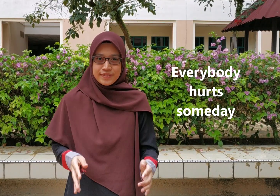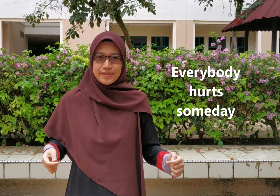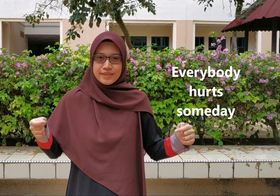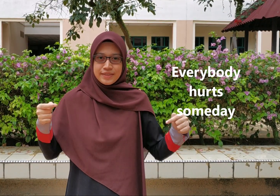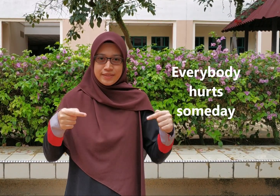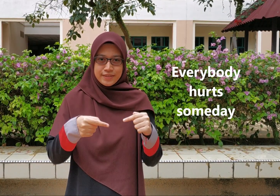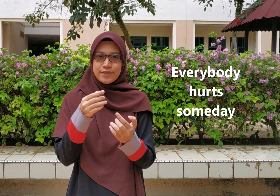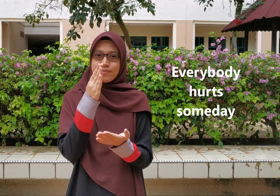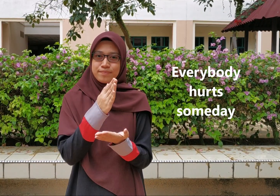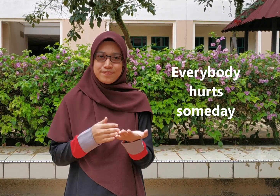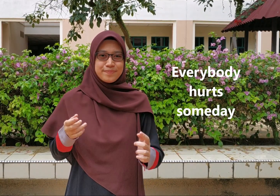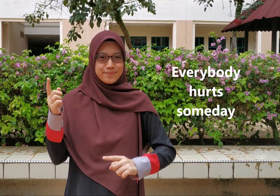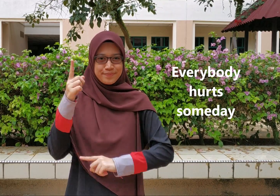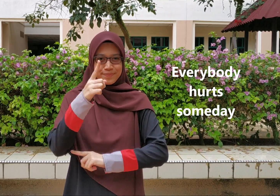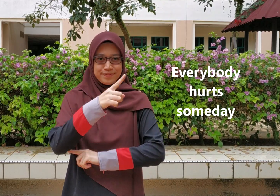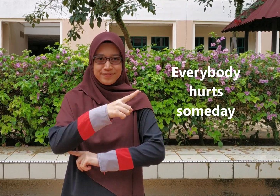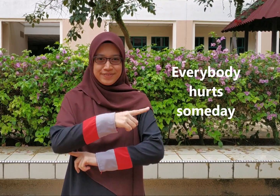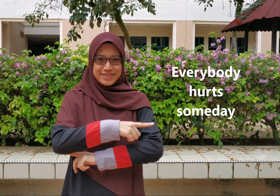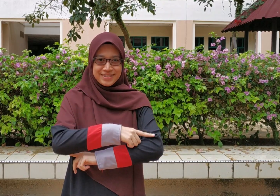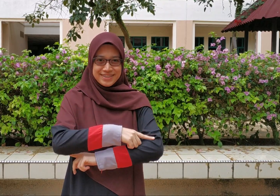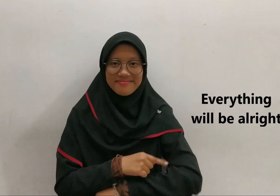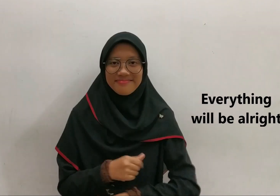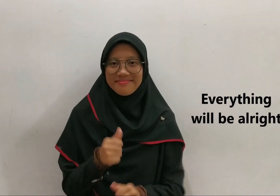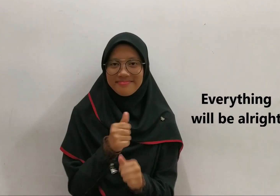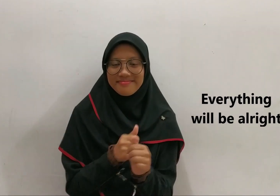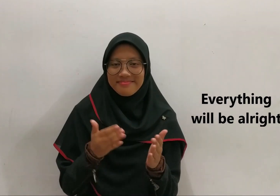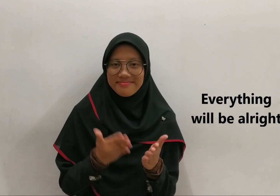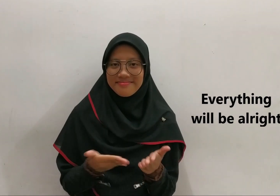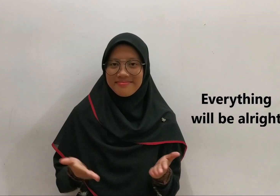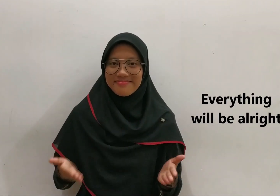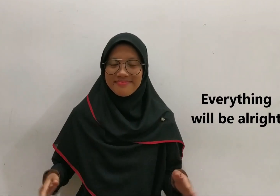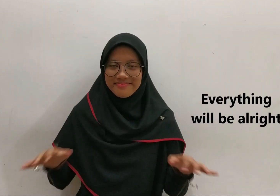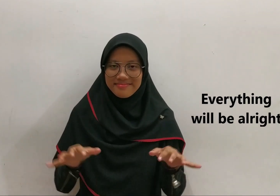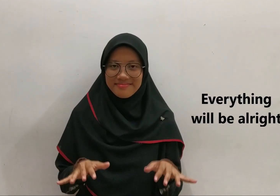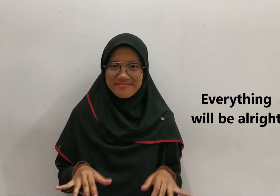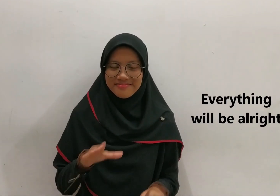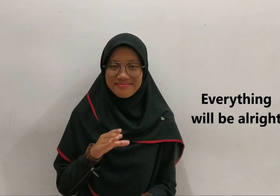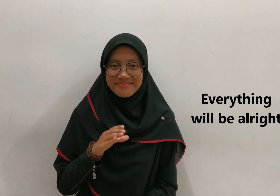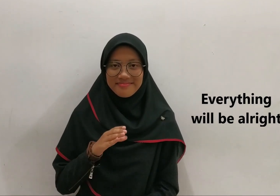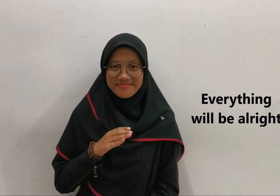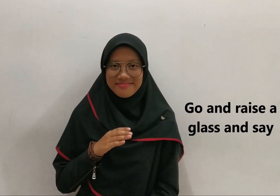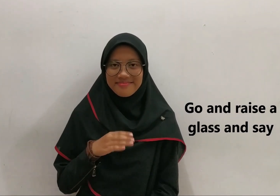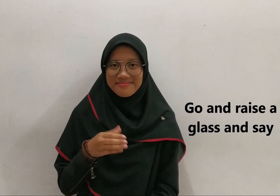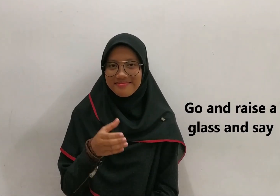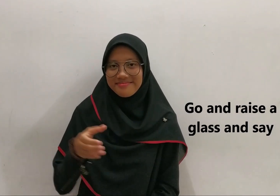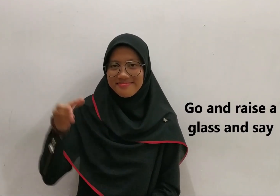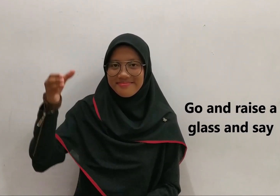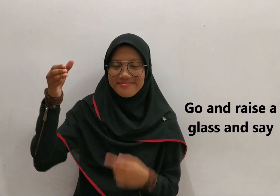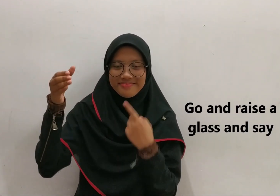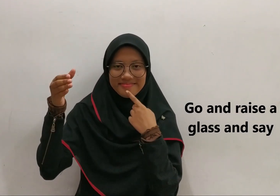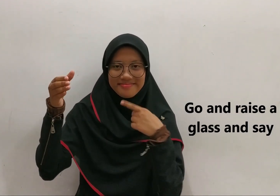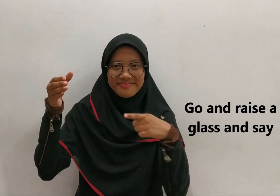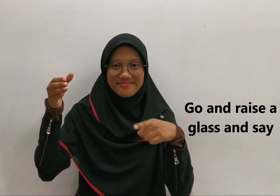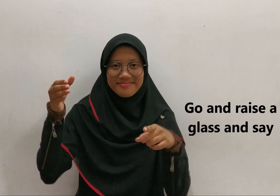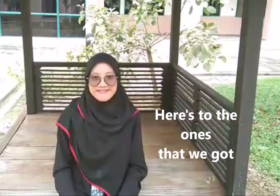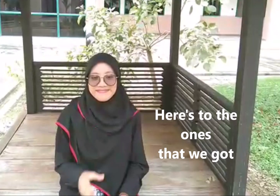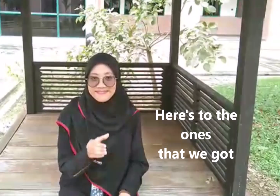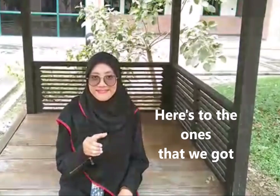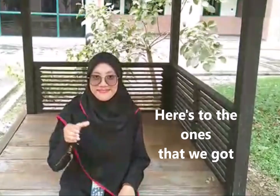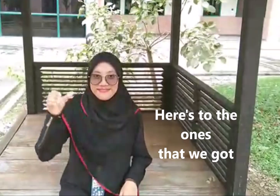hurts someday But everything gonna be alright Gonna raise a glass and say Here's